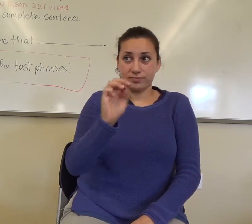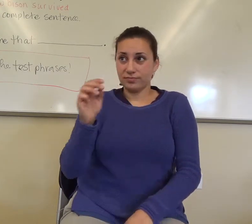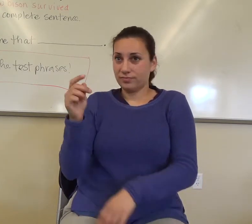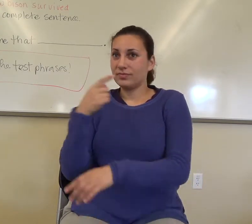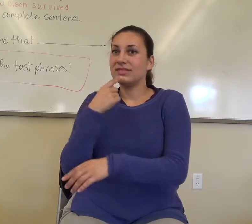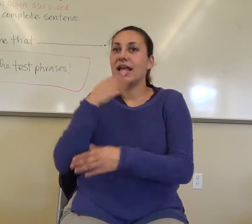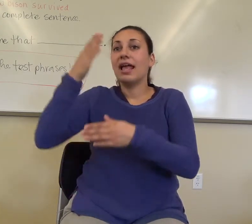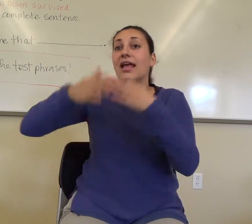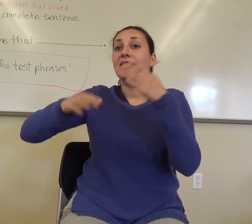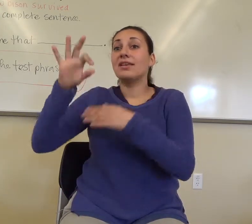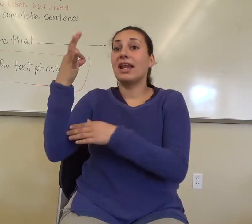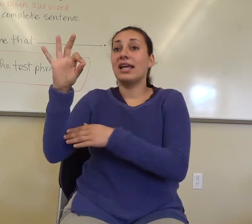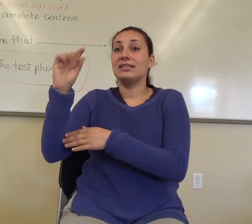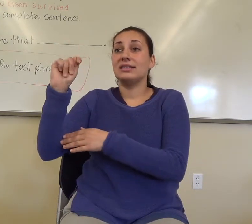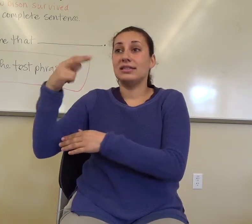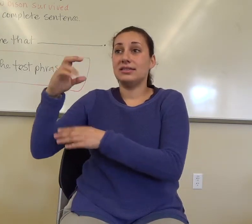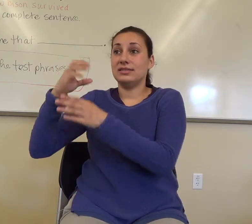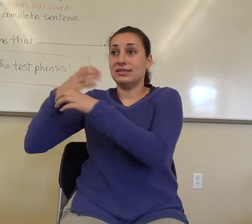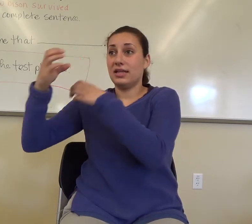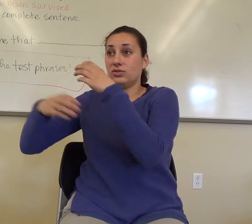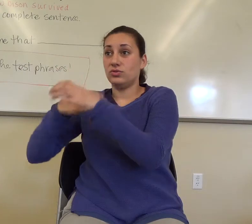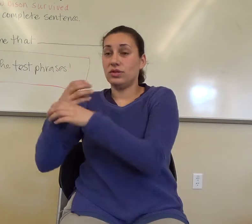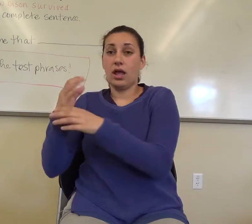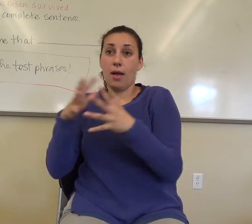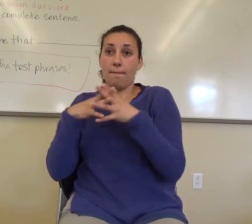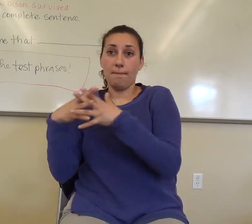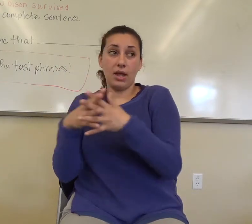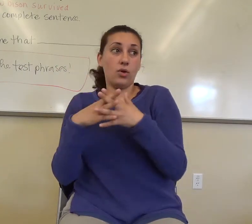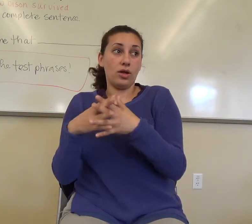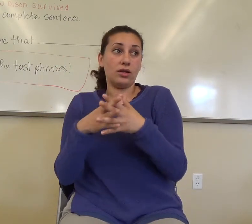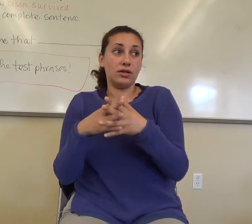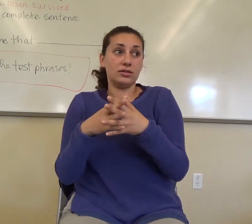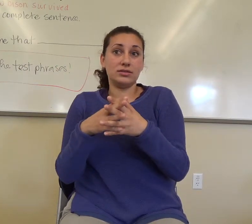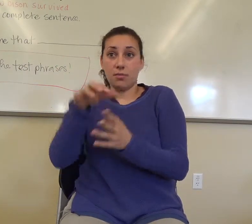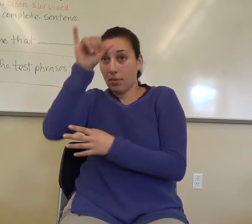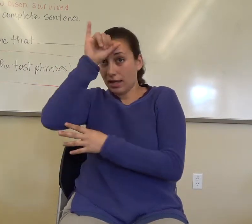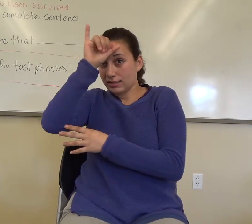of the 19th century, Americans' bison were extinct.